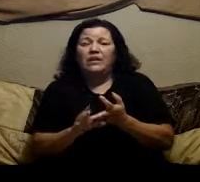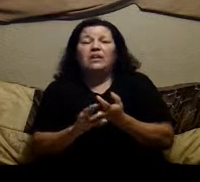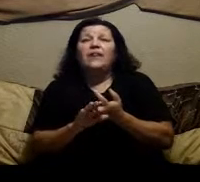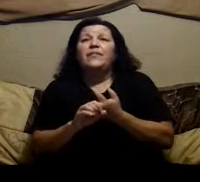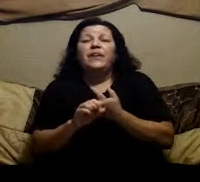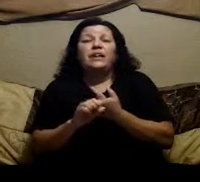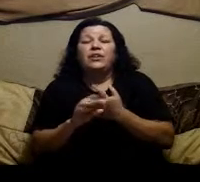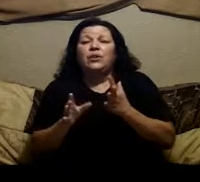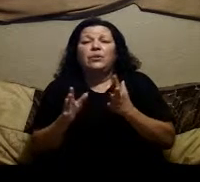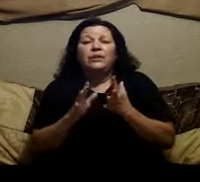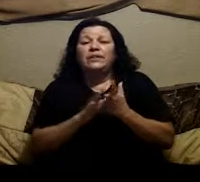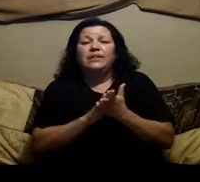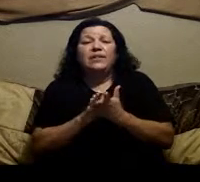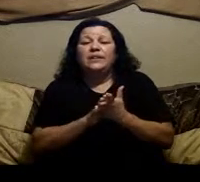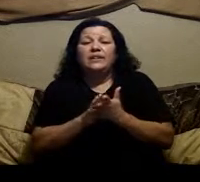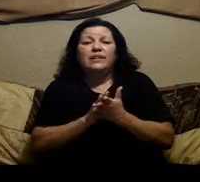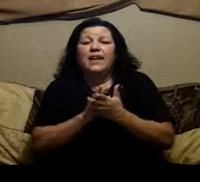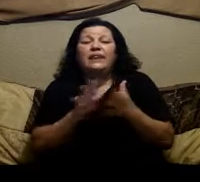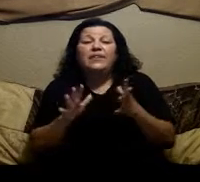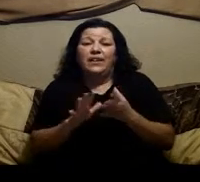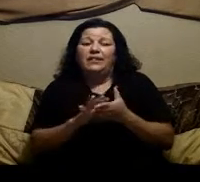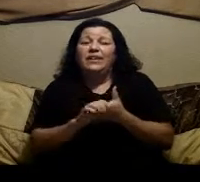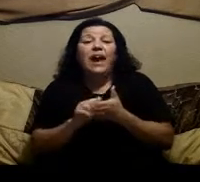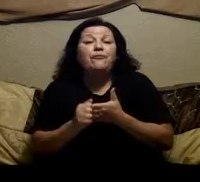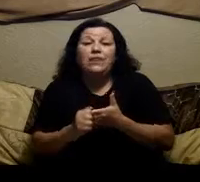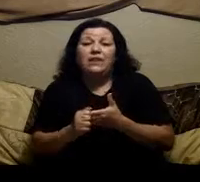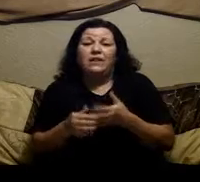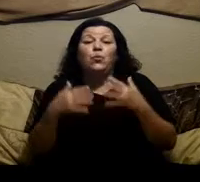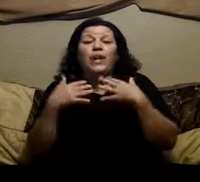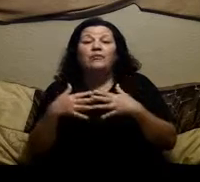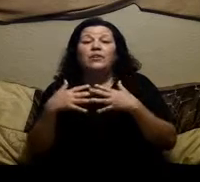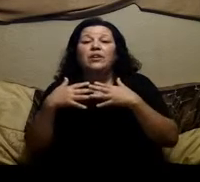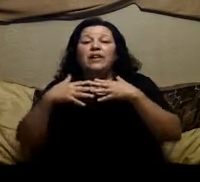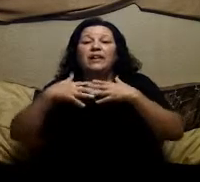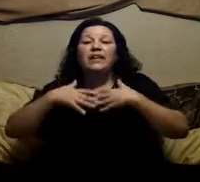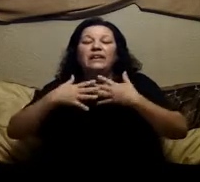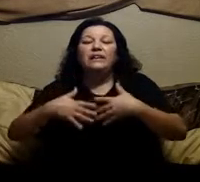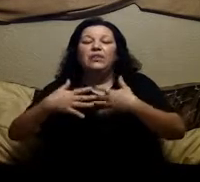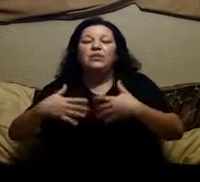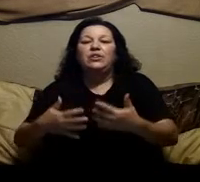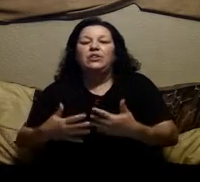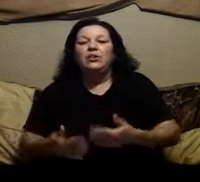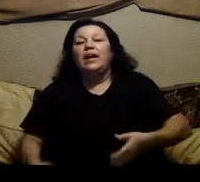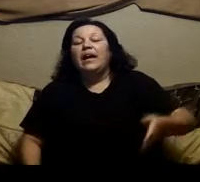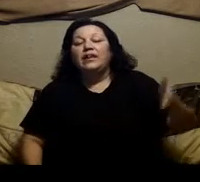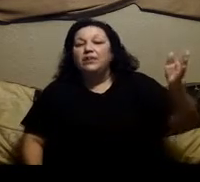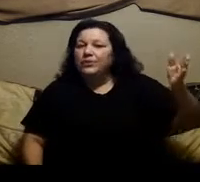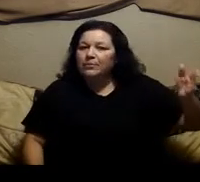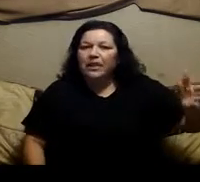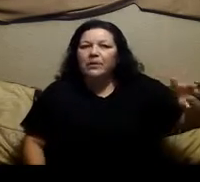the you know the anything the caffeine whatever it is that you need to do and you know sometimes